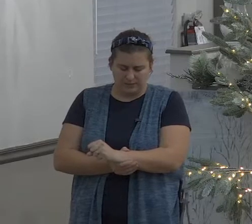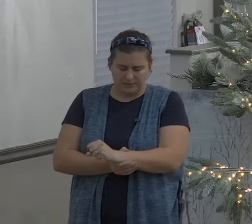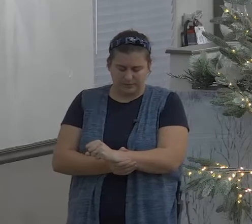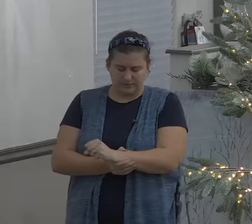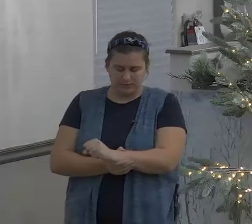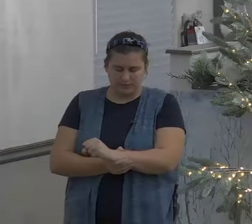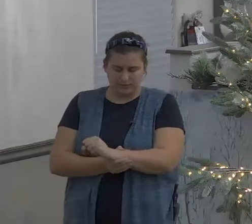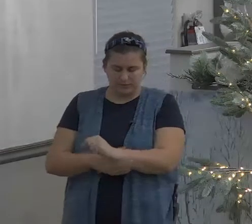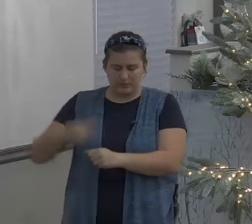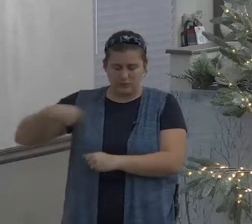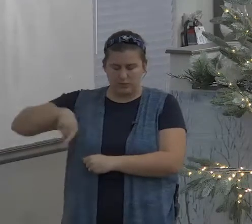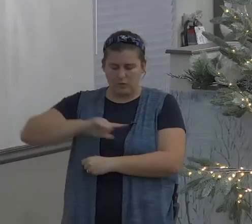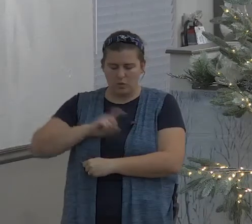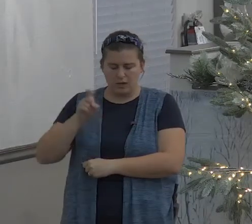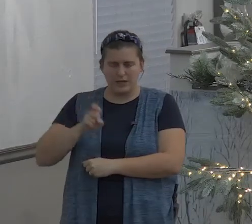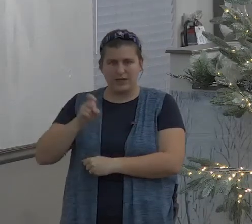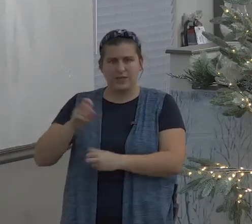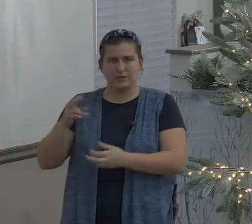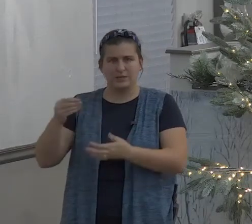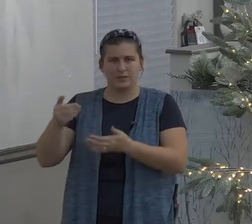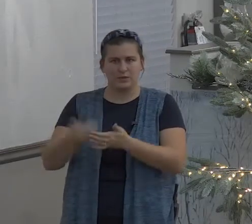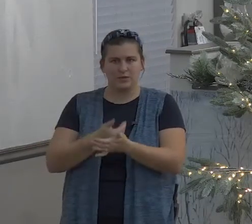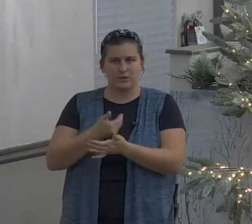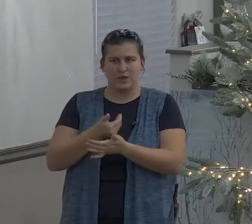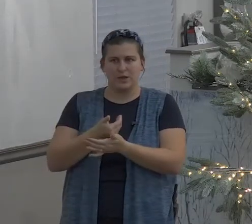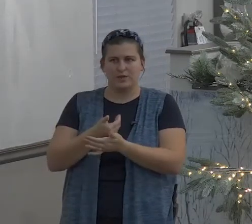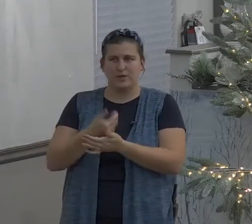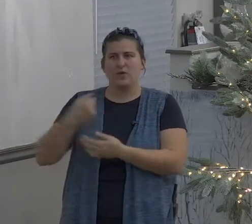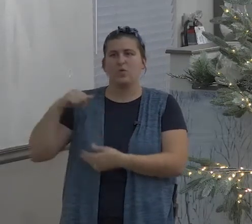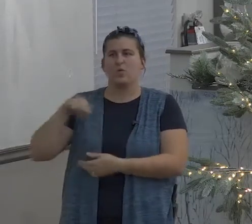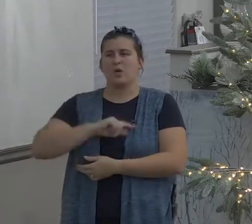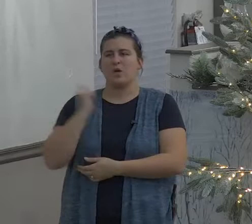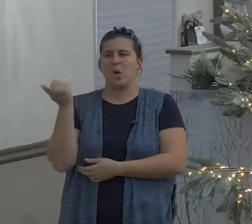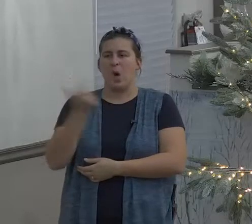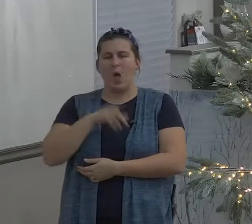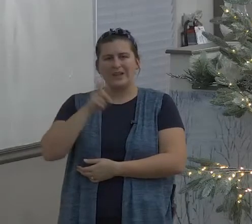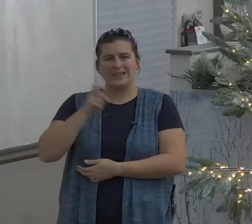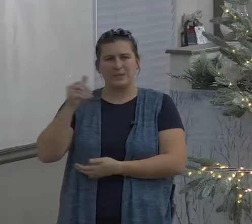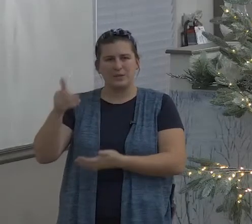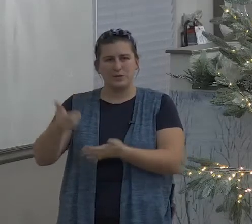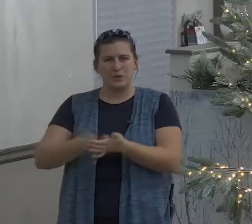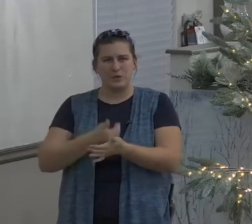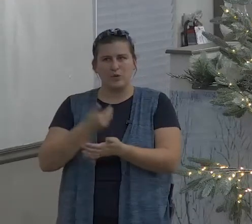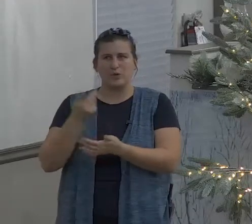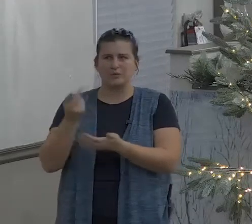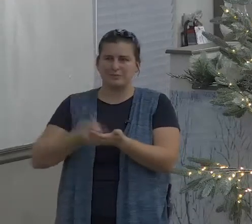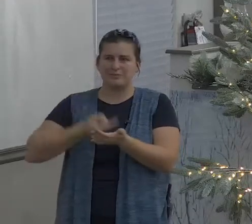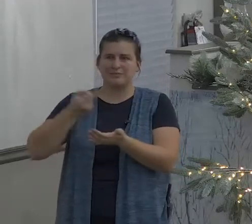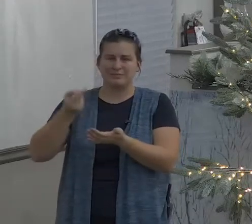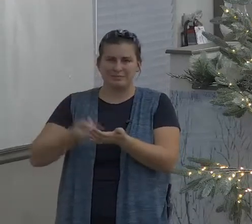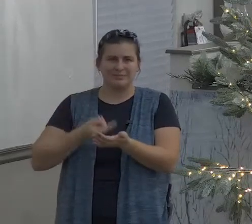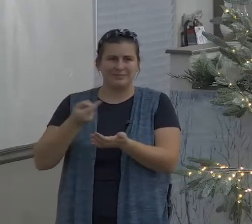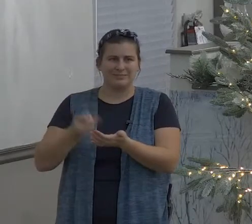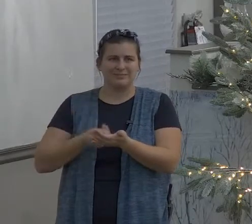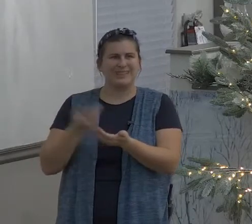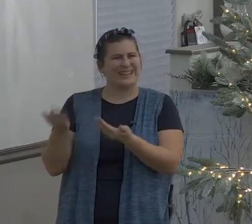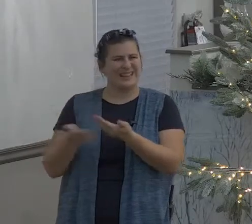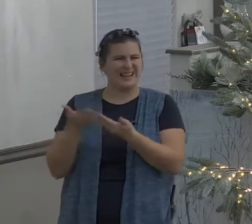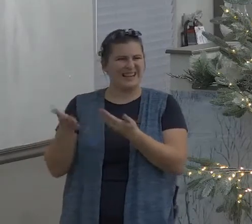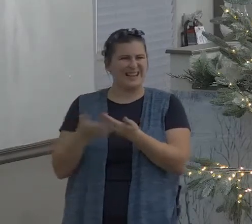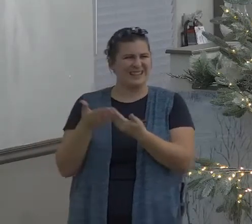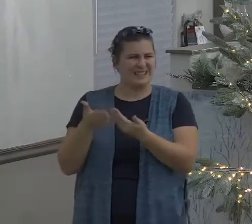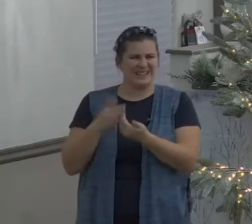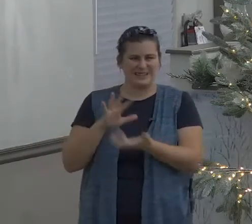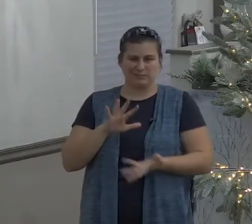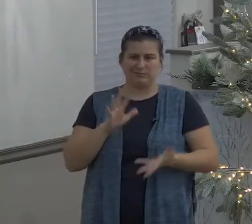it the only people that can get revived are born again children of God we need that